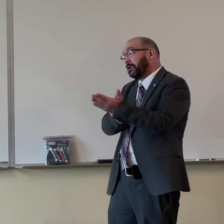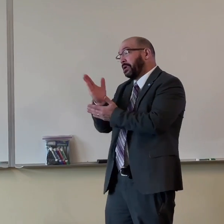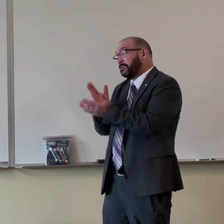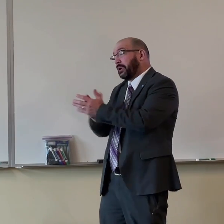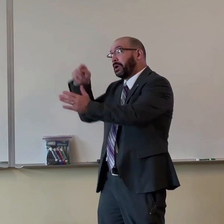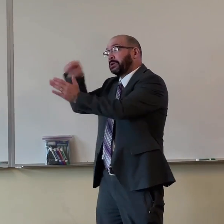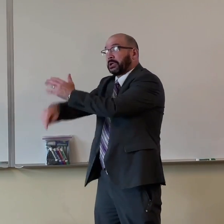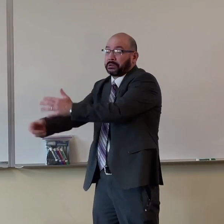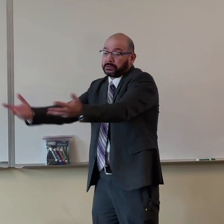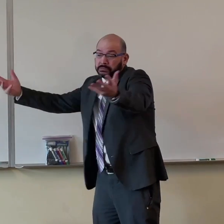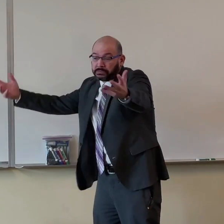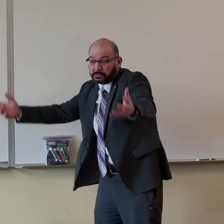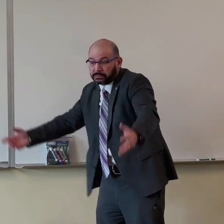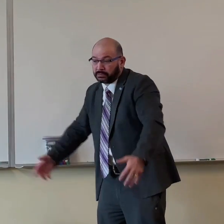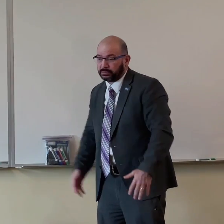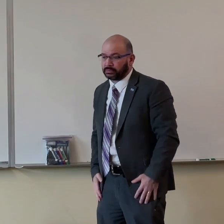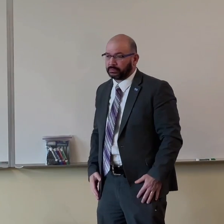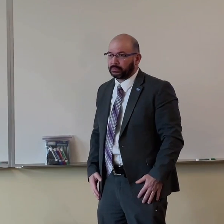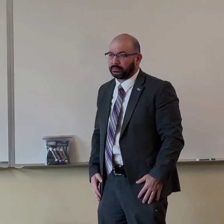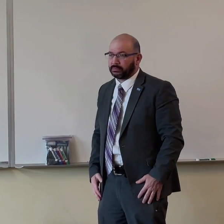I believe it's okay to just end her life.